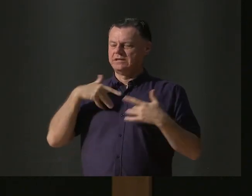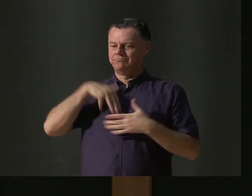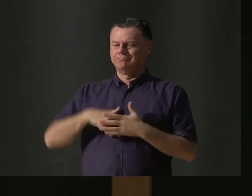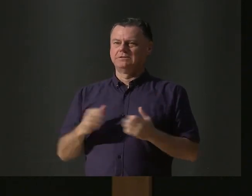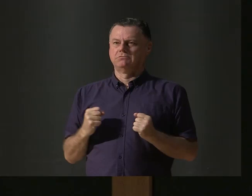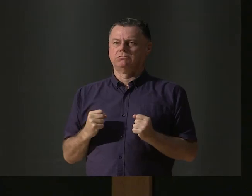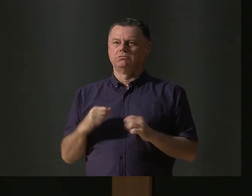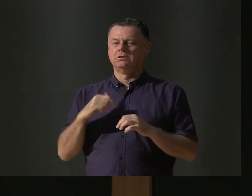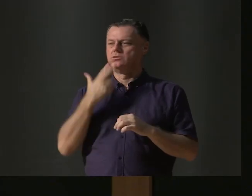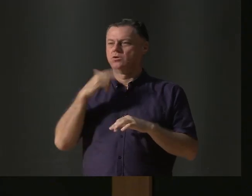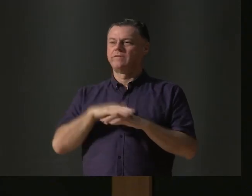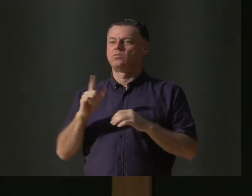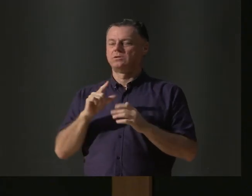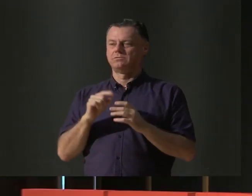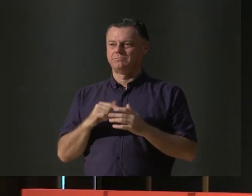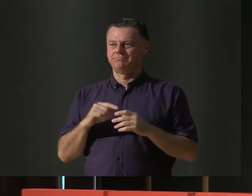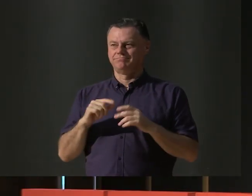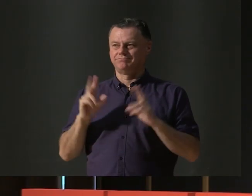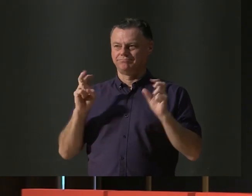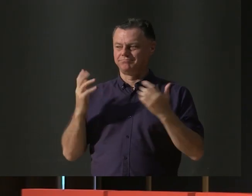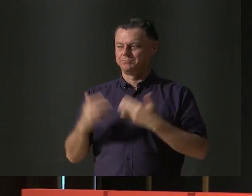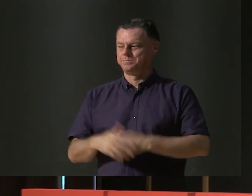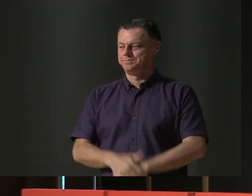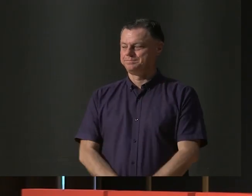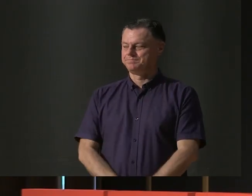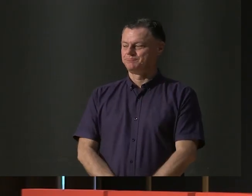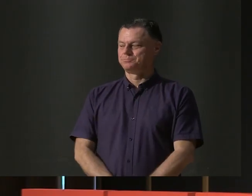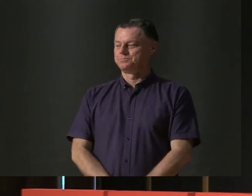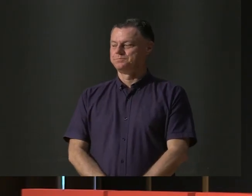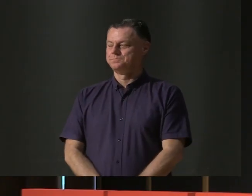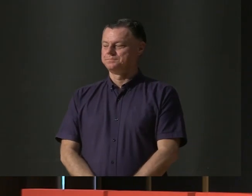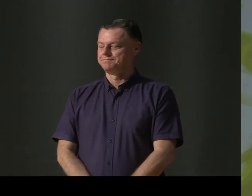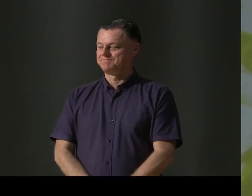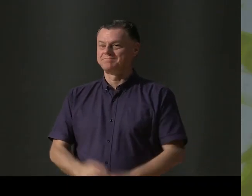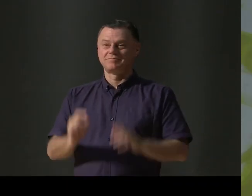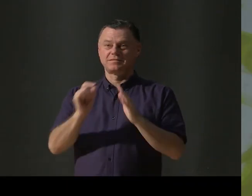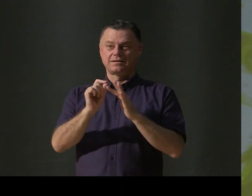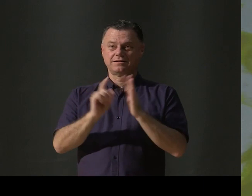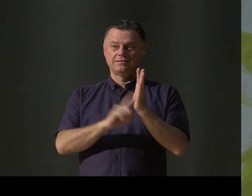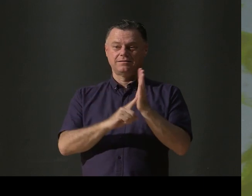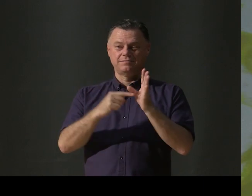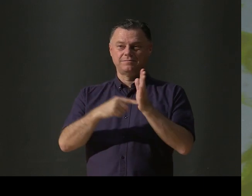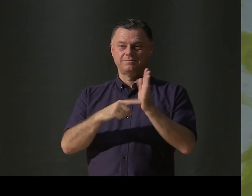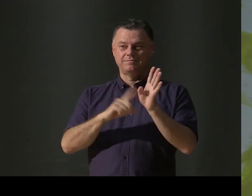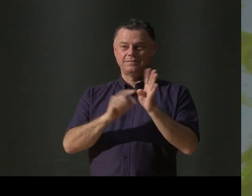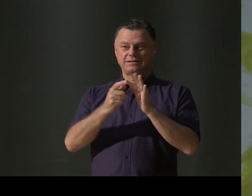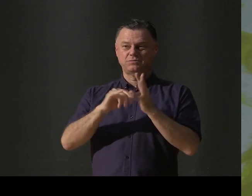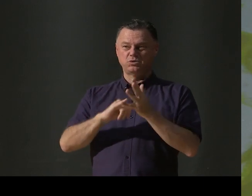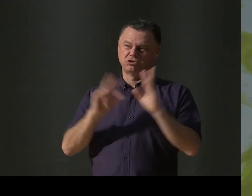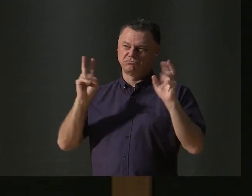in you today. My cute aggression wells up for the platypus. This animal is solely native to